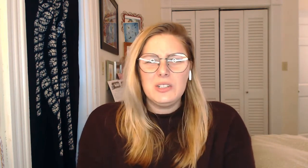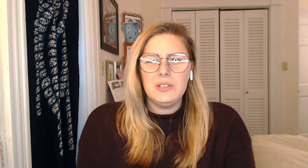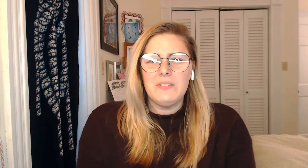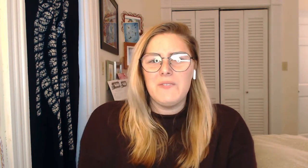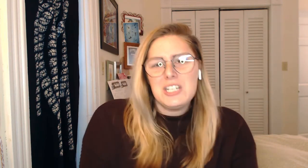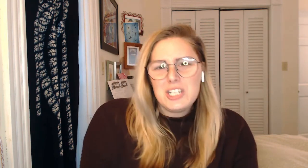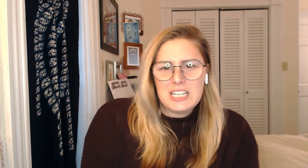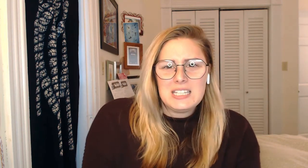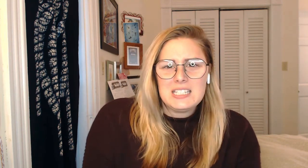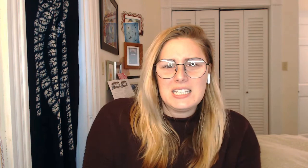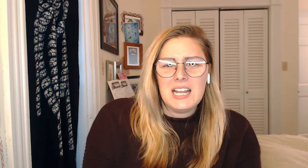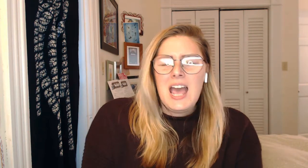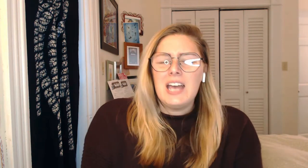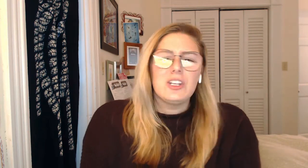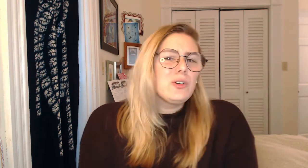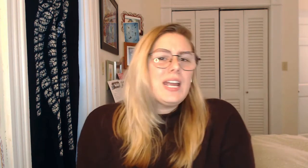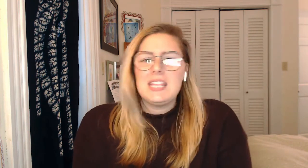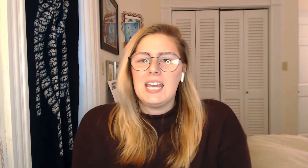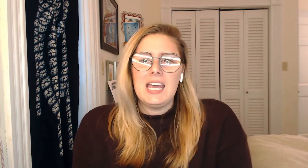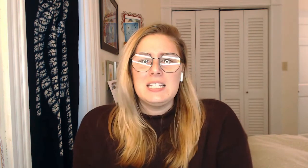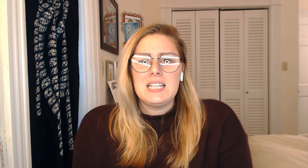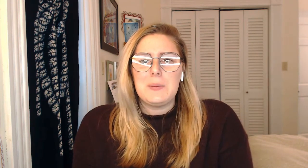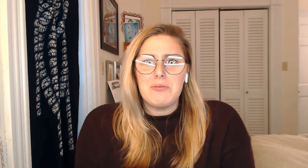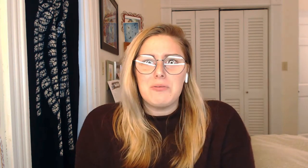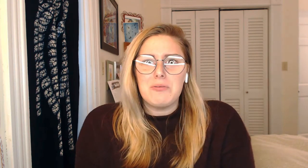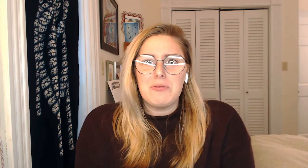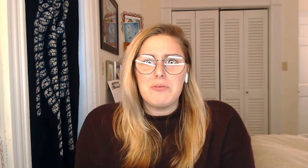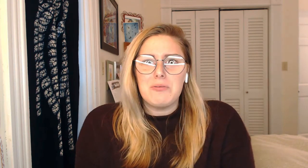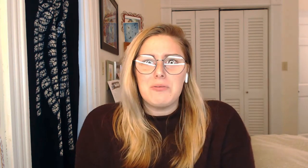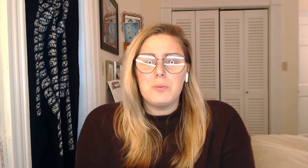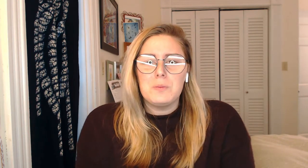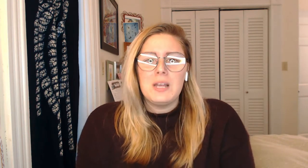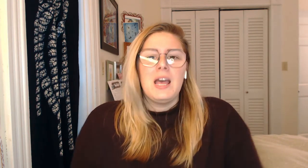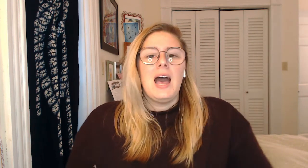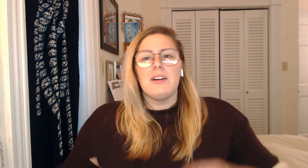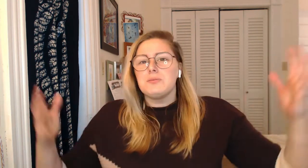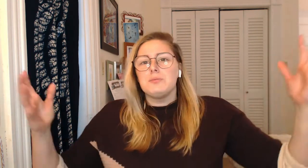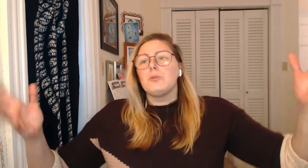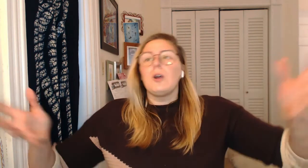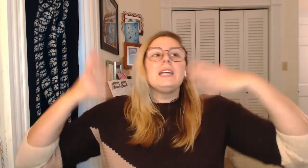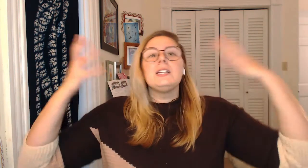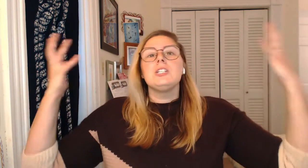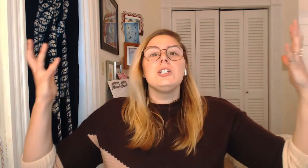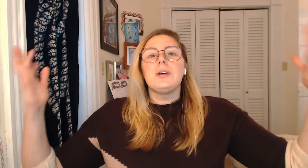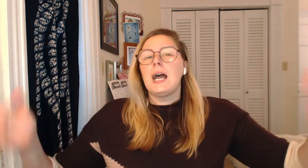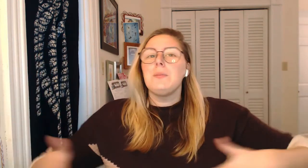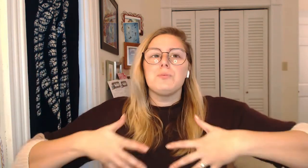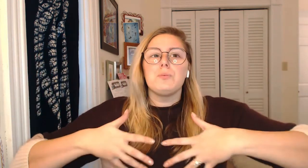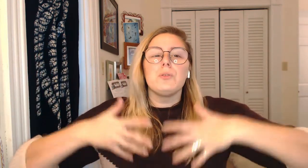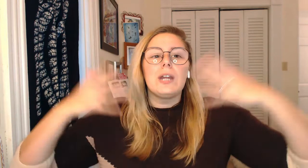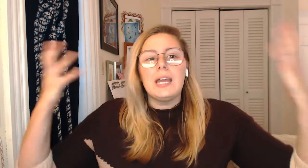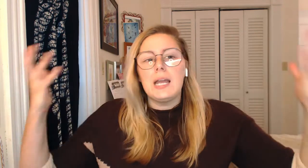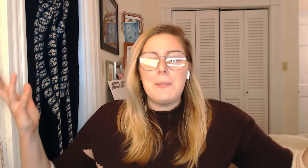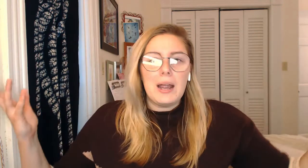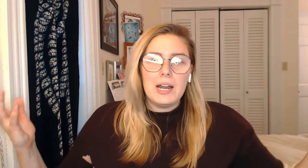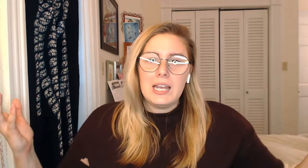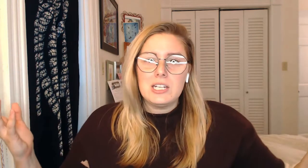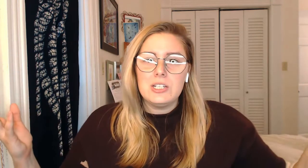inventions and great things that Black people have brought into and helped bring America into this